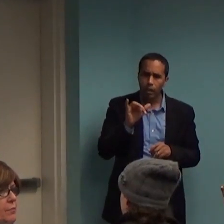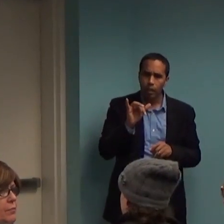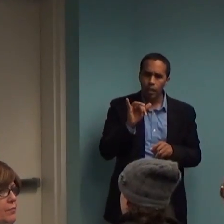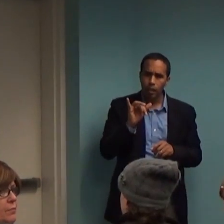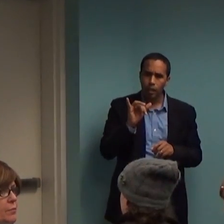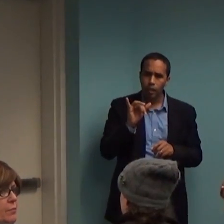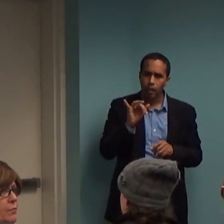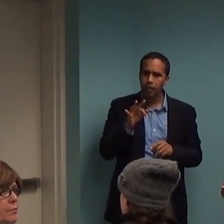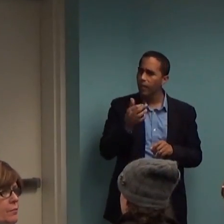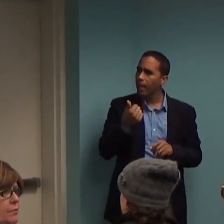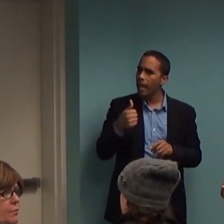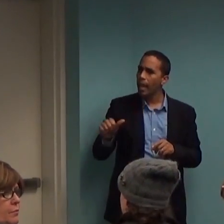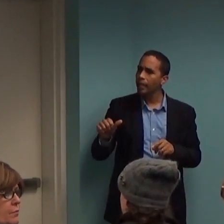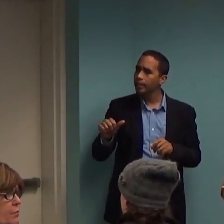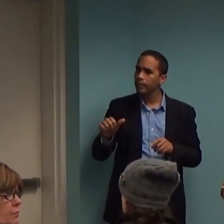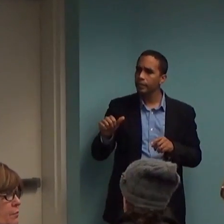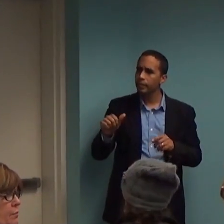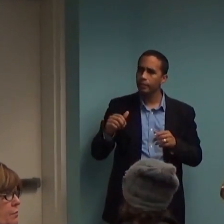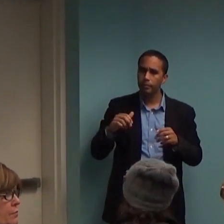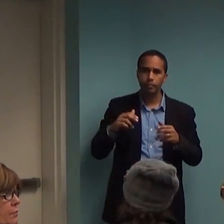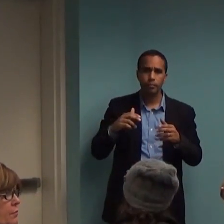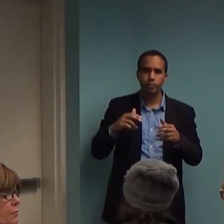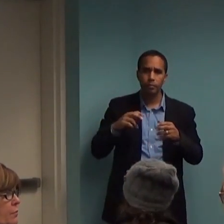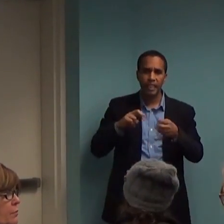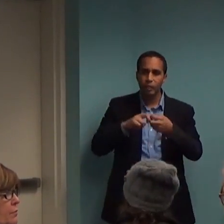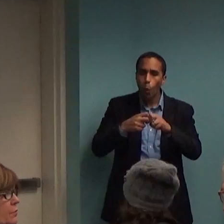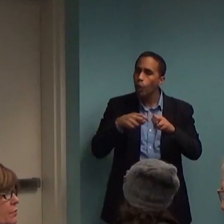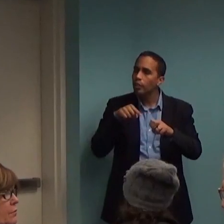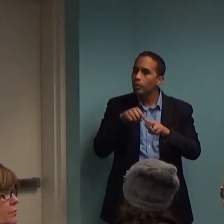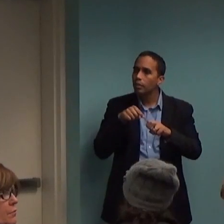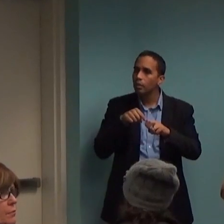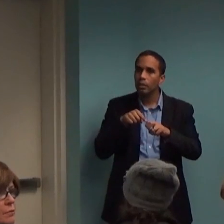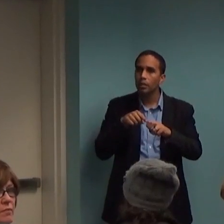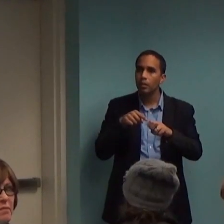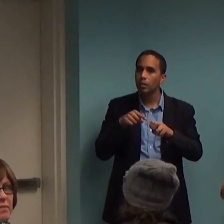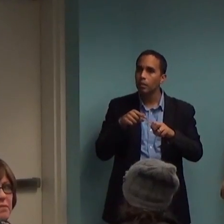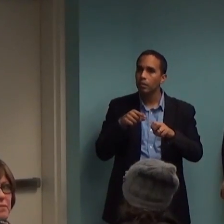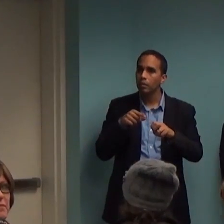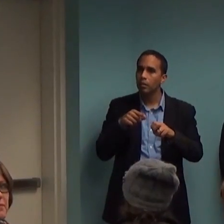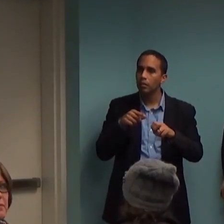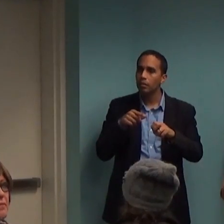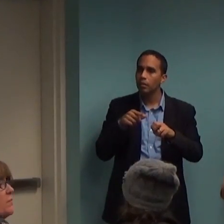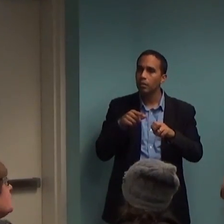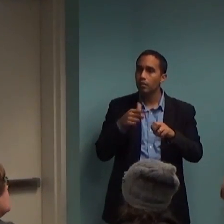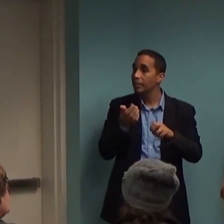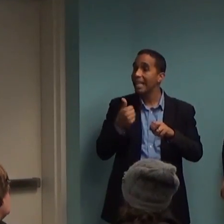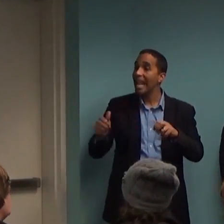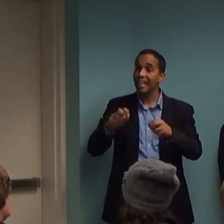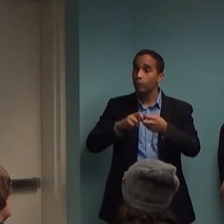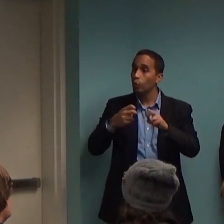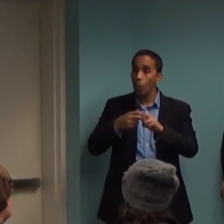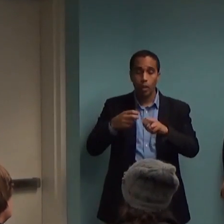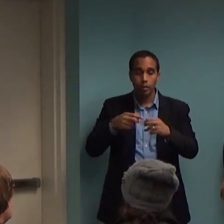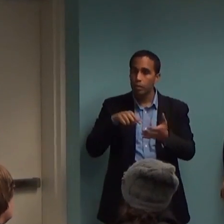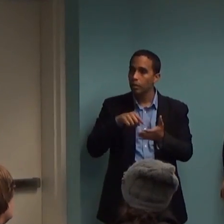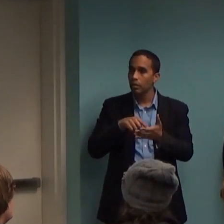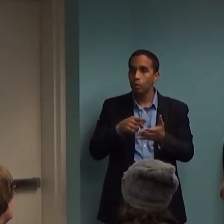advocate against medication for, it would be the anti-anxiety medication, like Xanax, for exposure